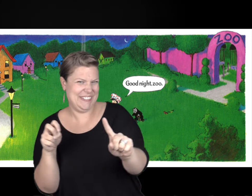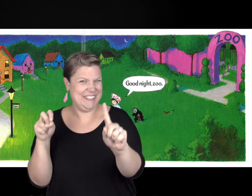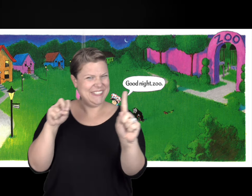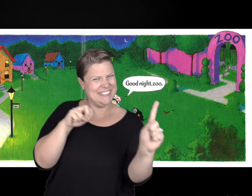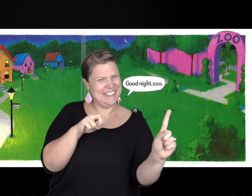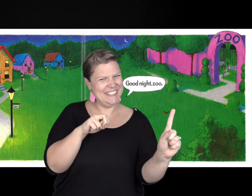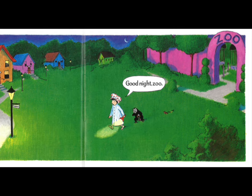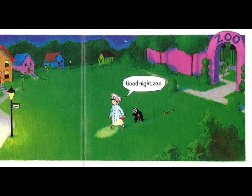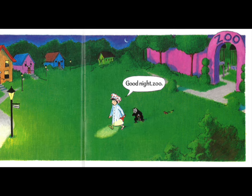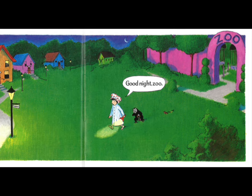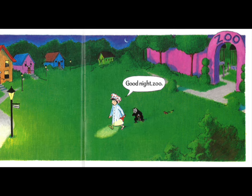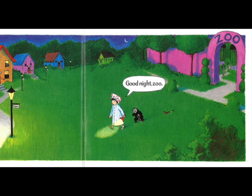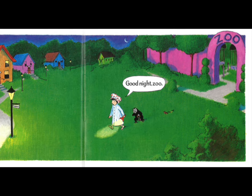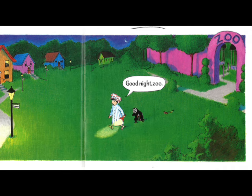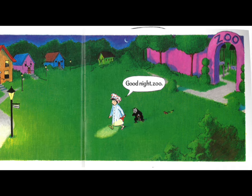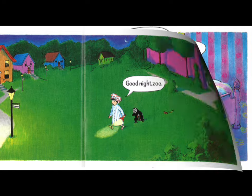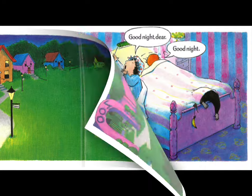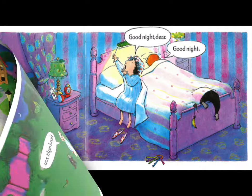and here came the mouse